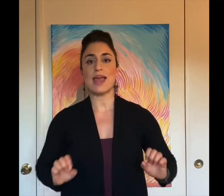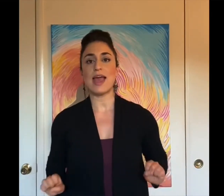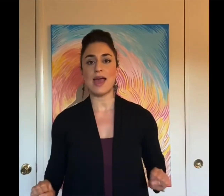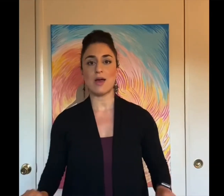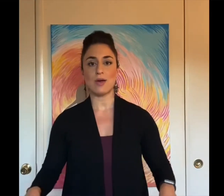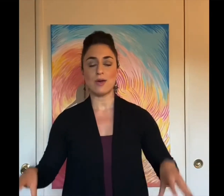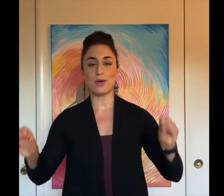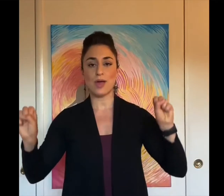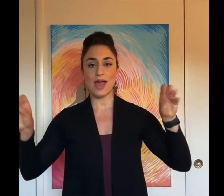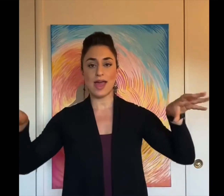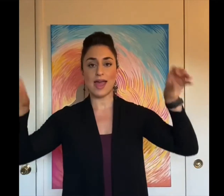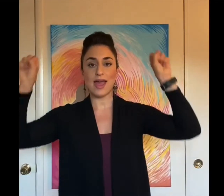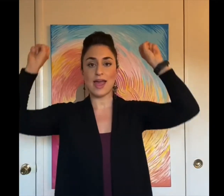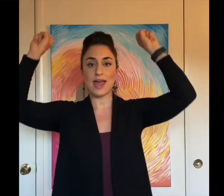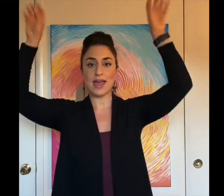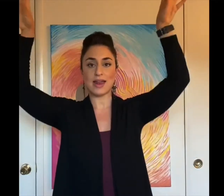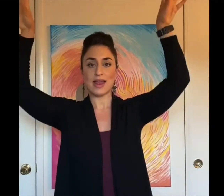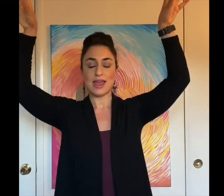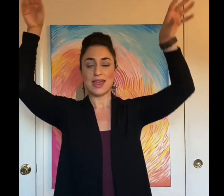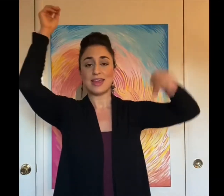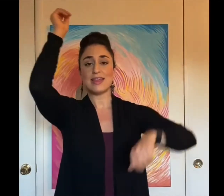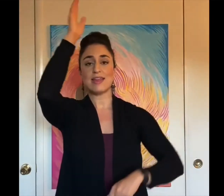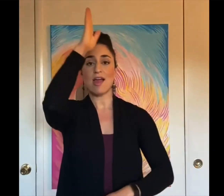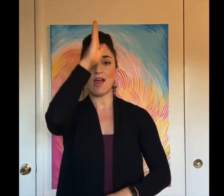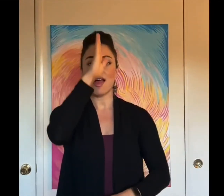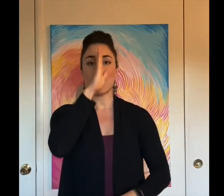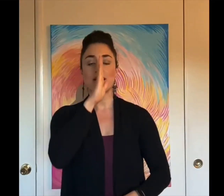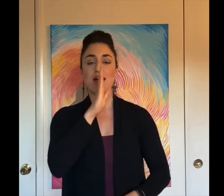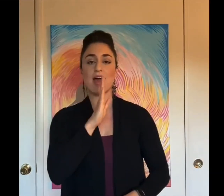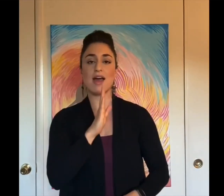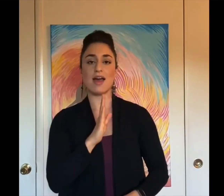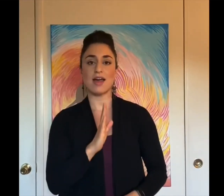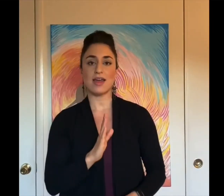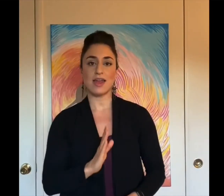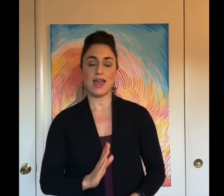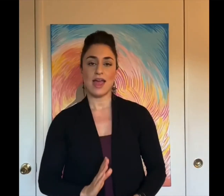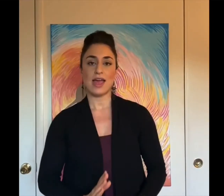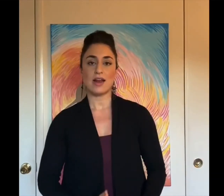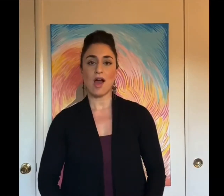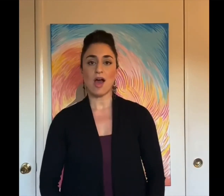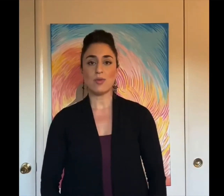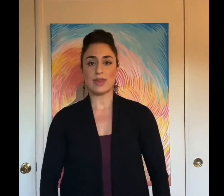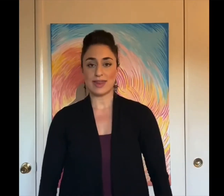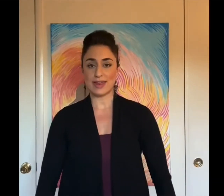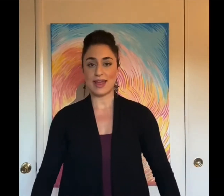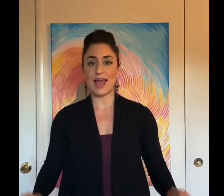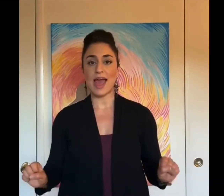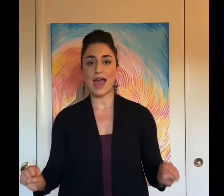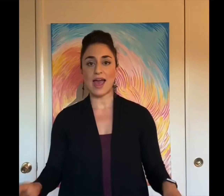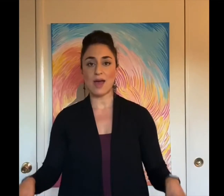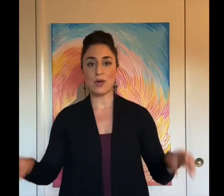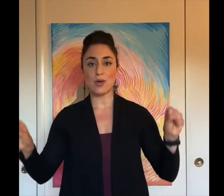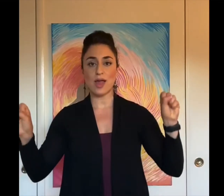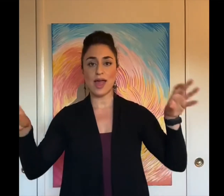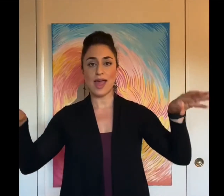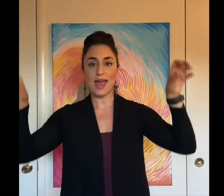How great is our God And all will see How great